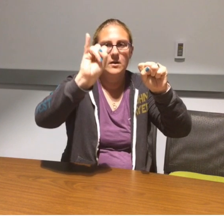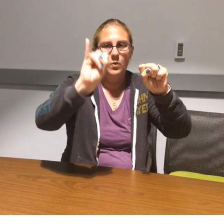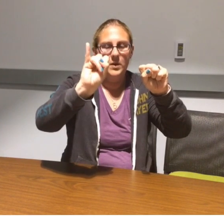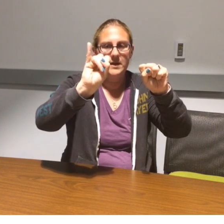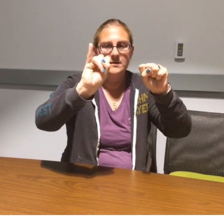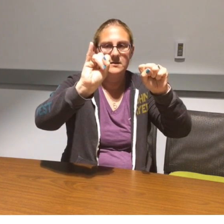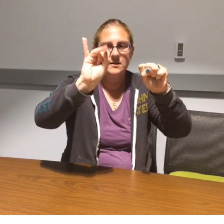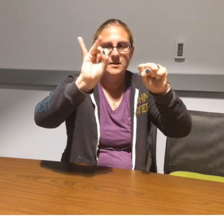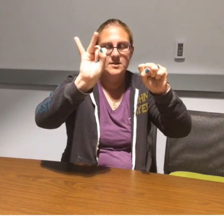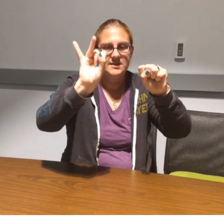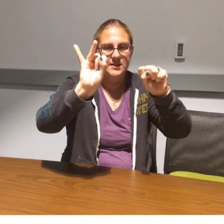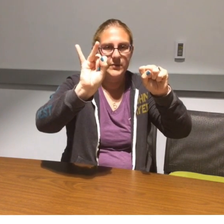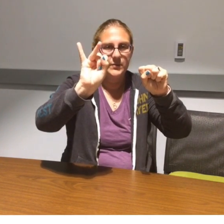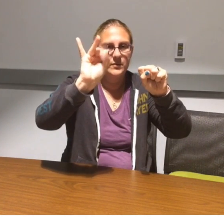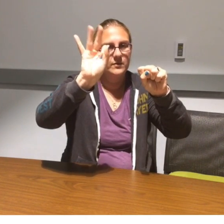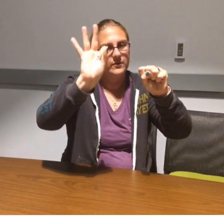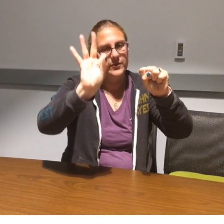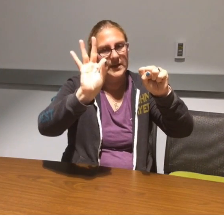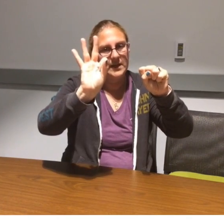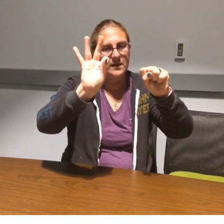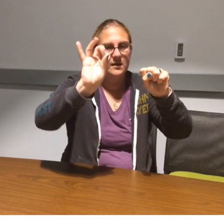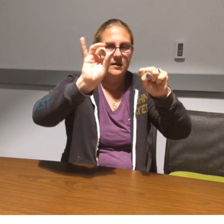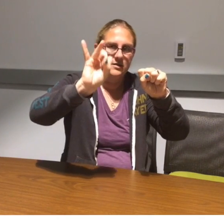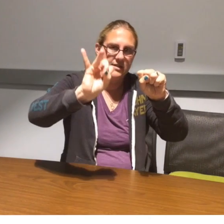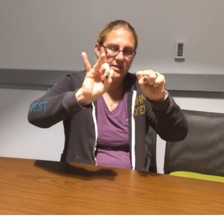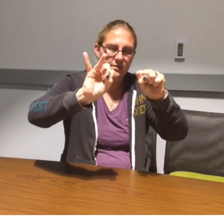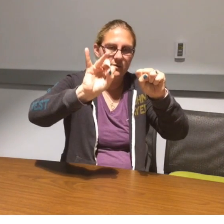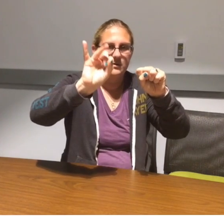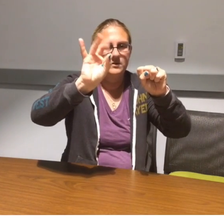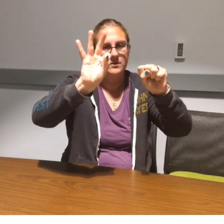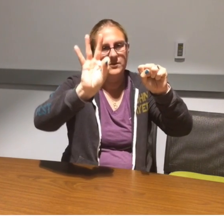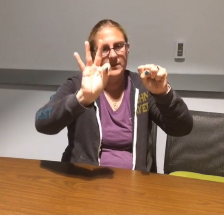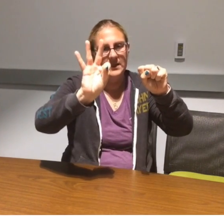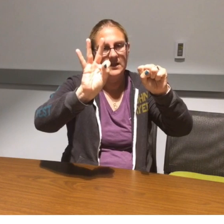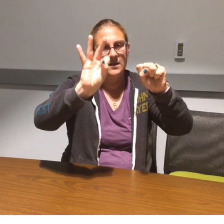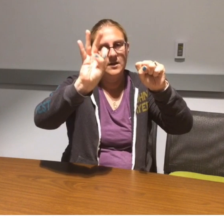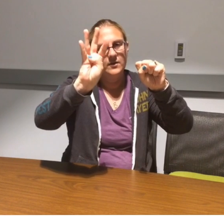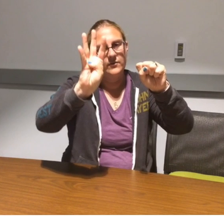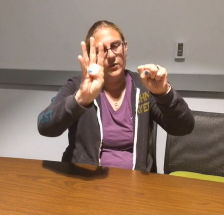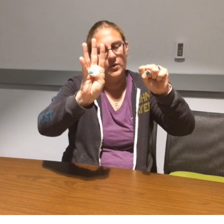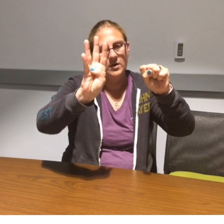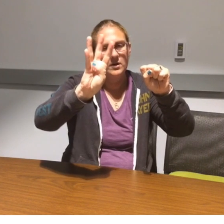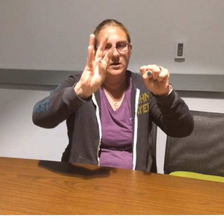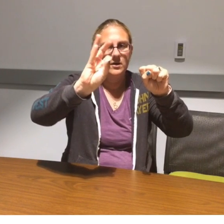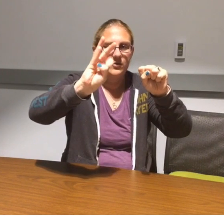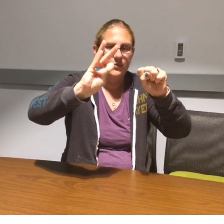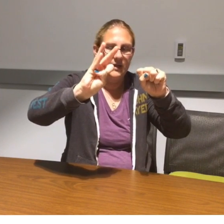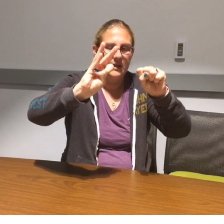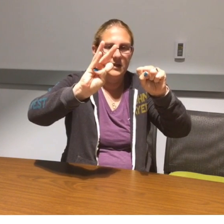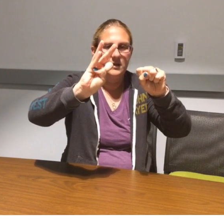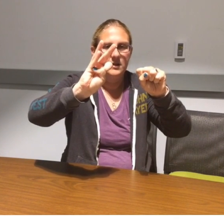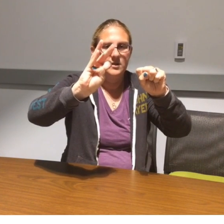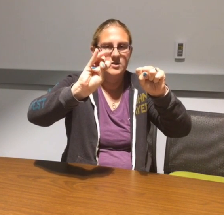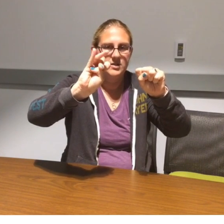One, two, three, two, three, four, three, two,